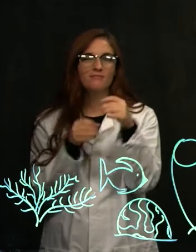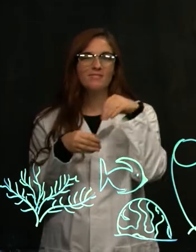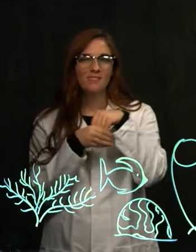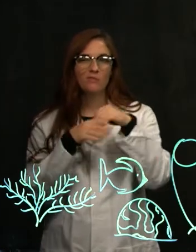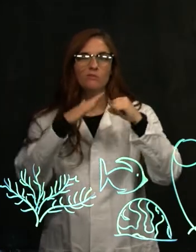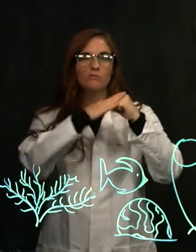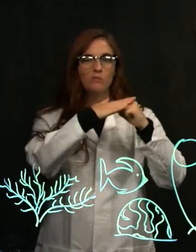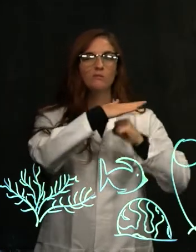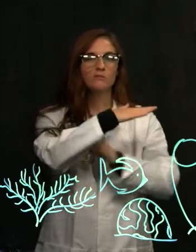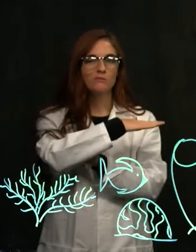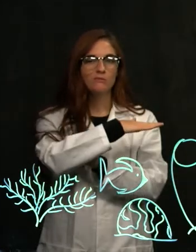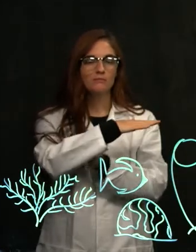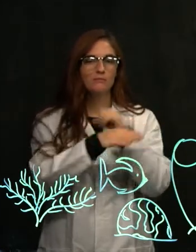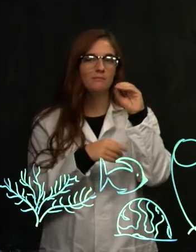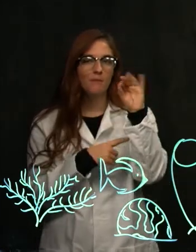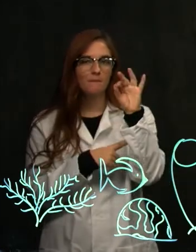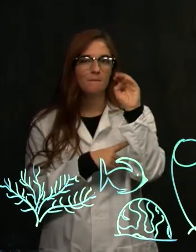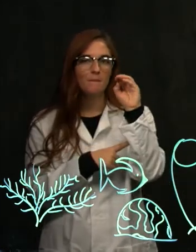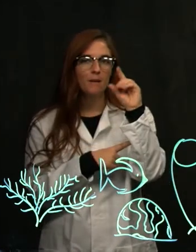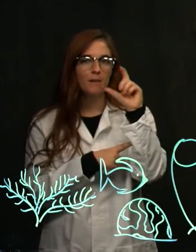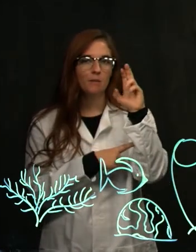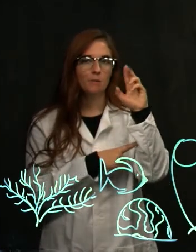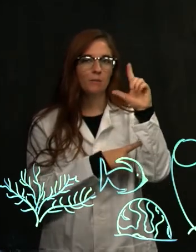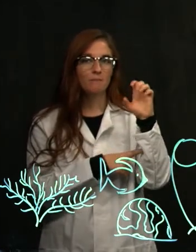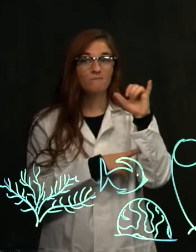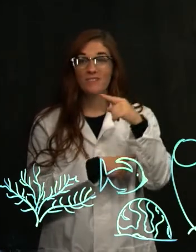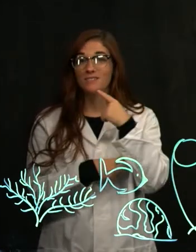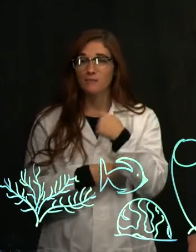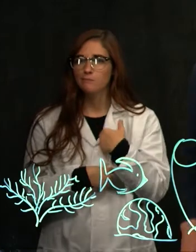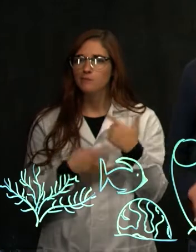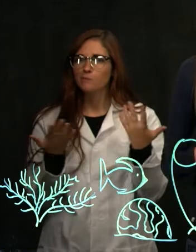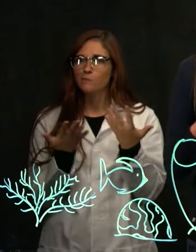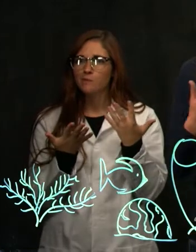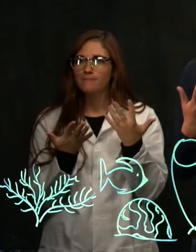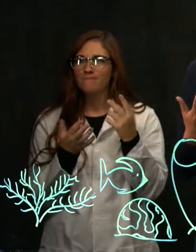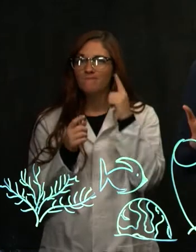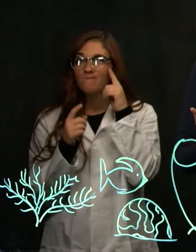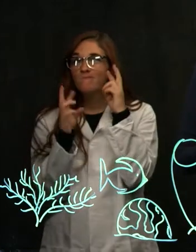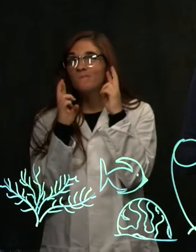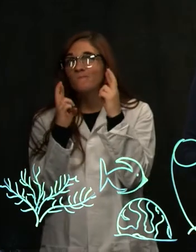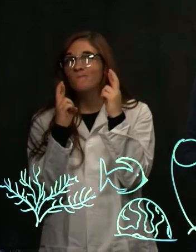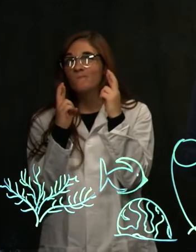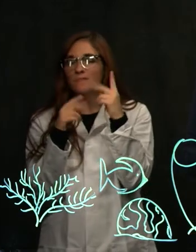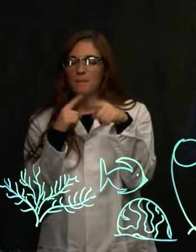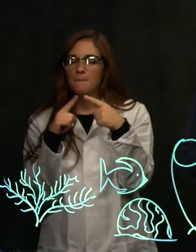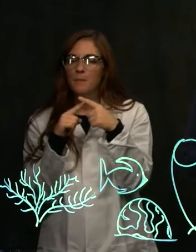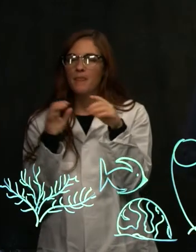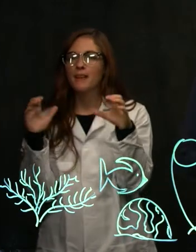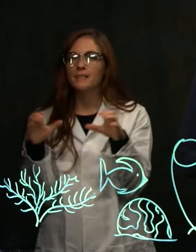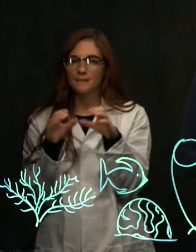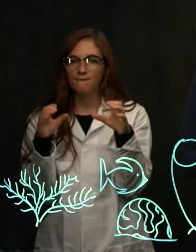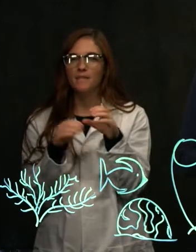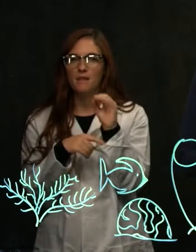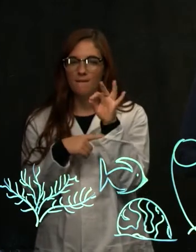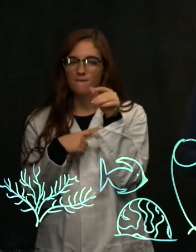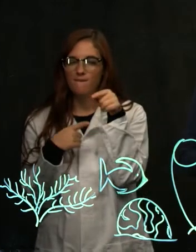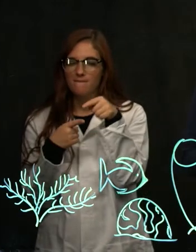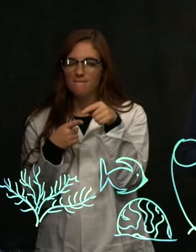structure because that might tell me something about the activity of this molecule.